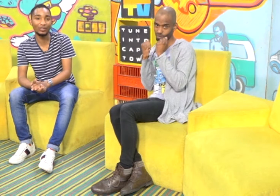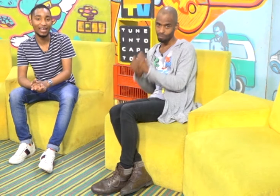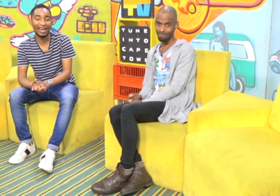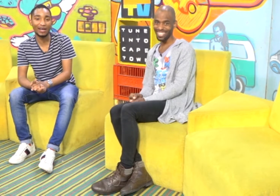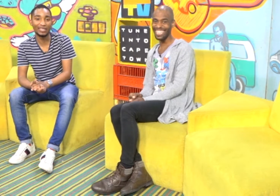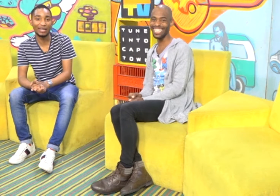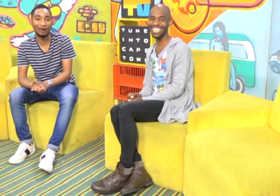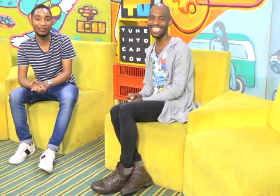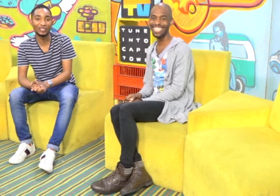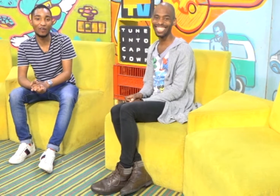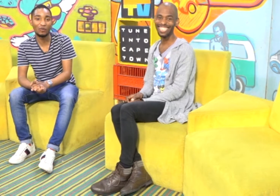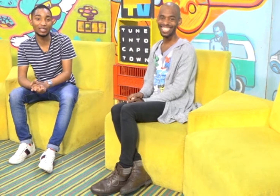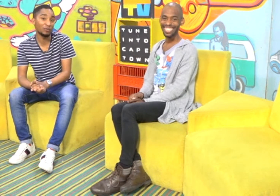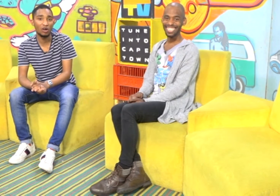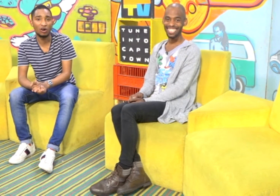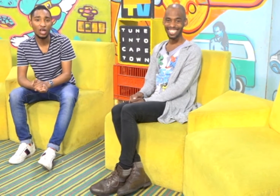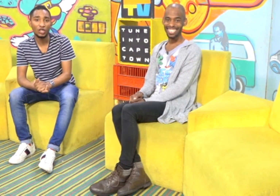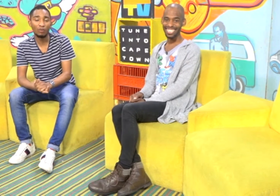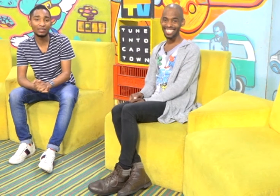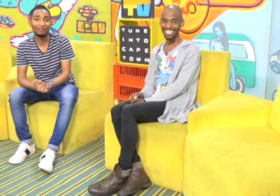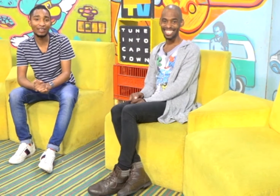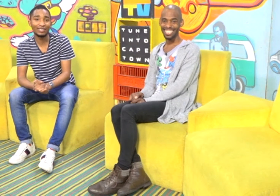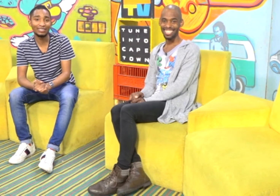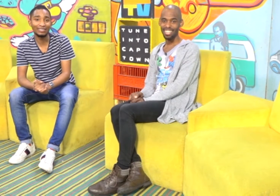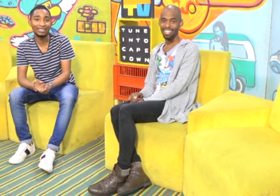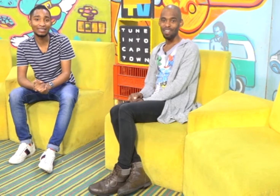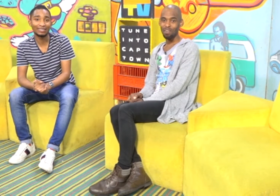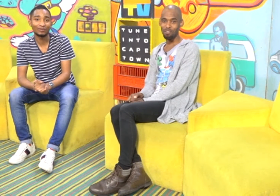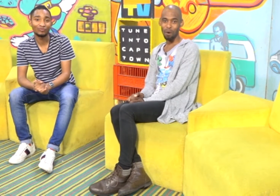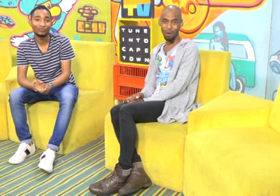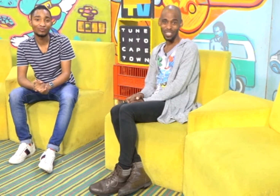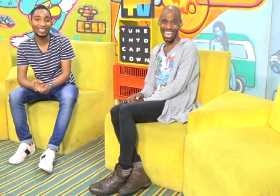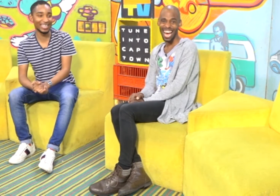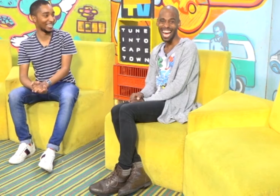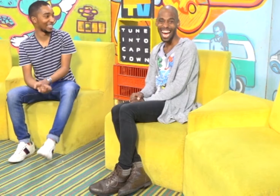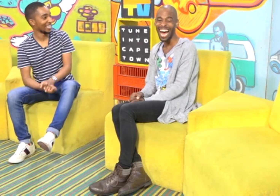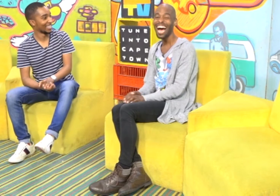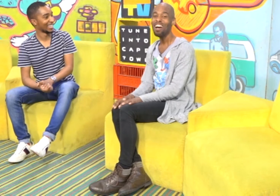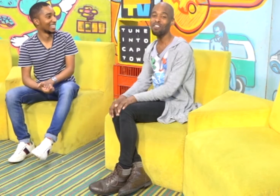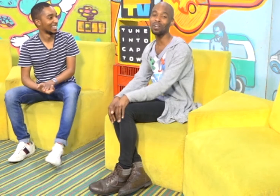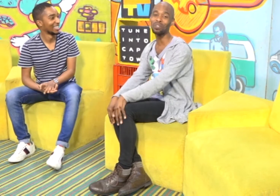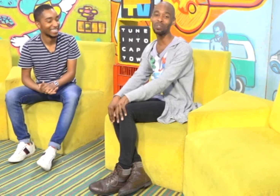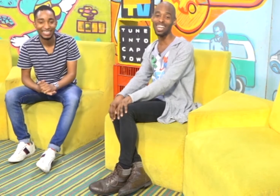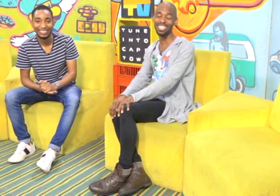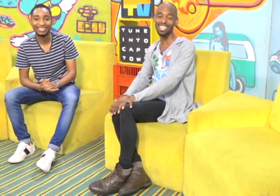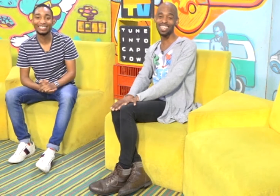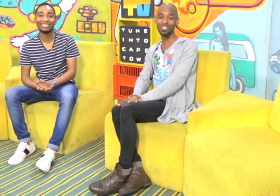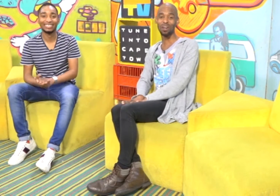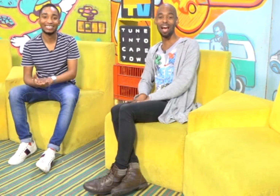And I go by the name of Riza Forbes And we are your mommy's favourite entertainers Of course But also on Twitter it's XA underscore live